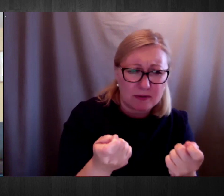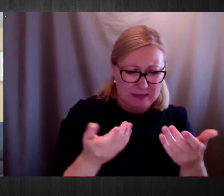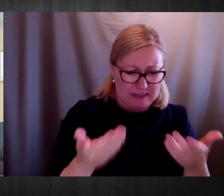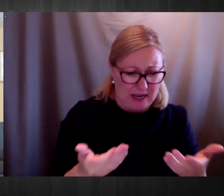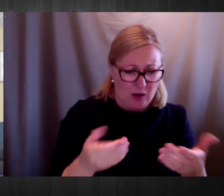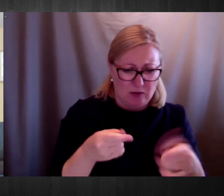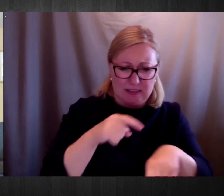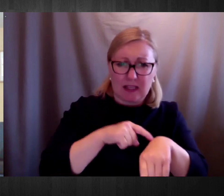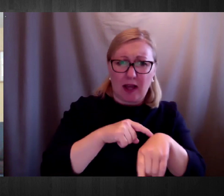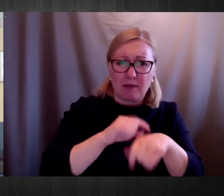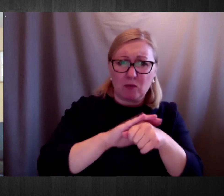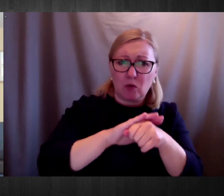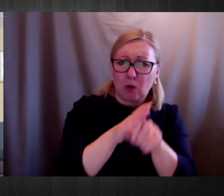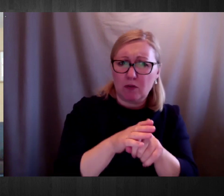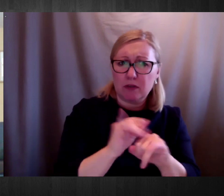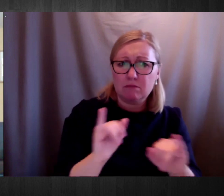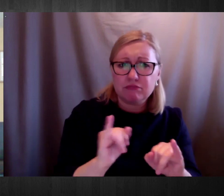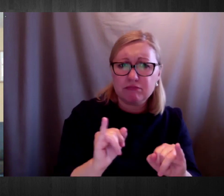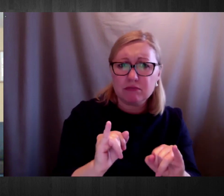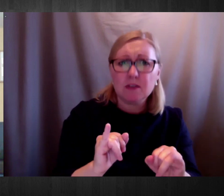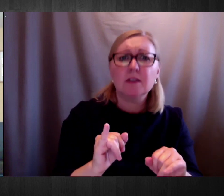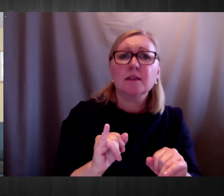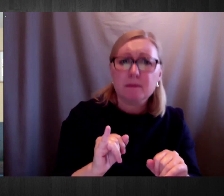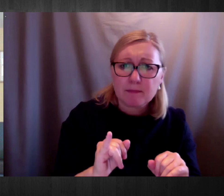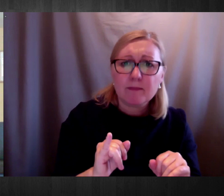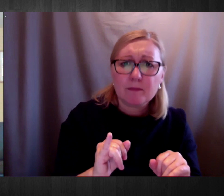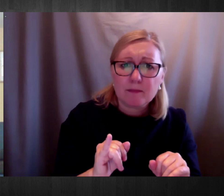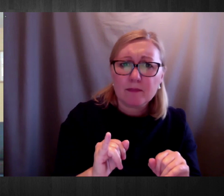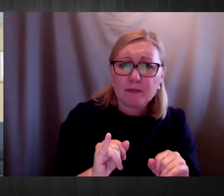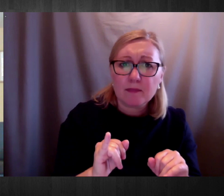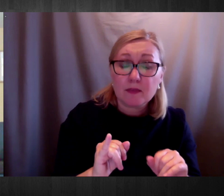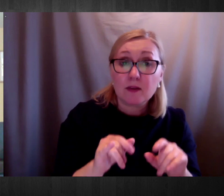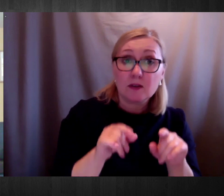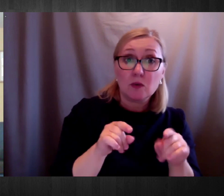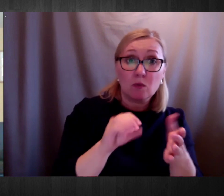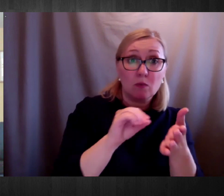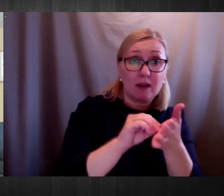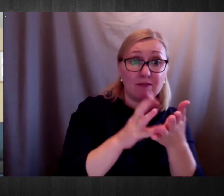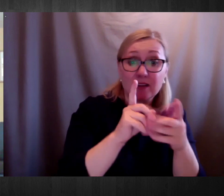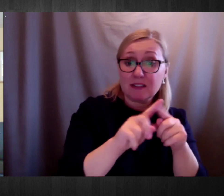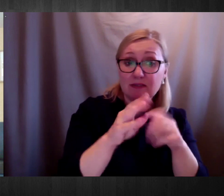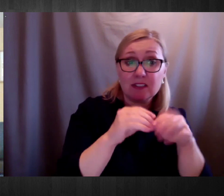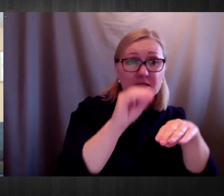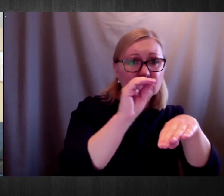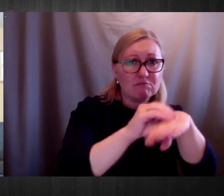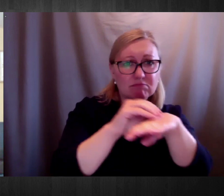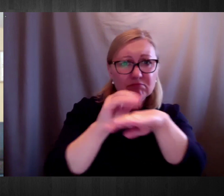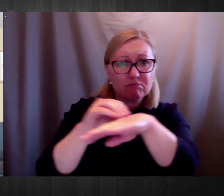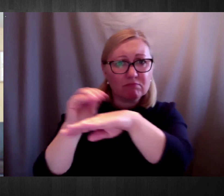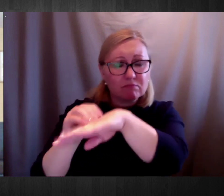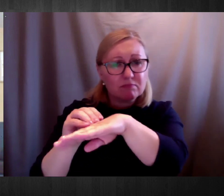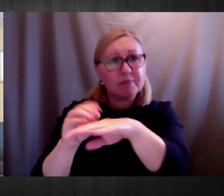And they've been on there for the last six, weeks and they will finish next week. And today,